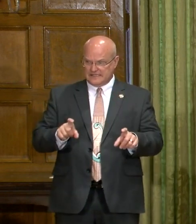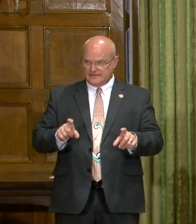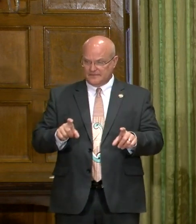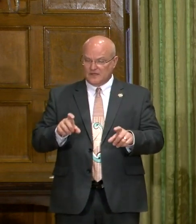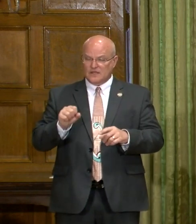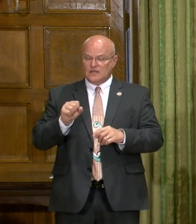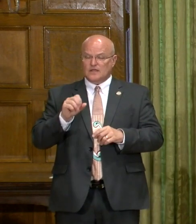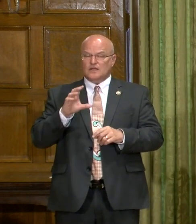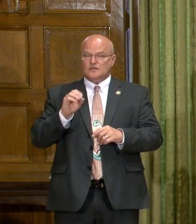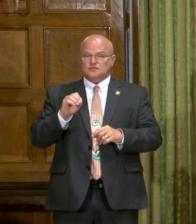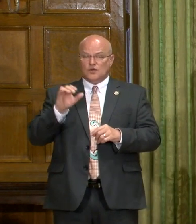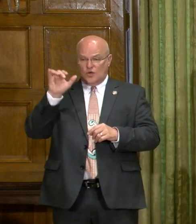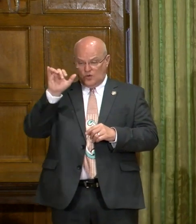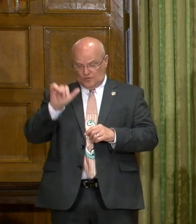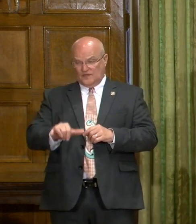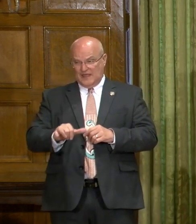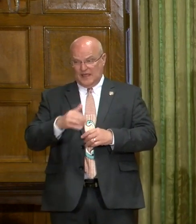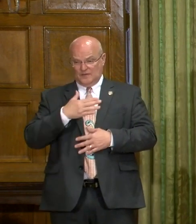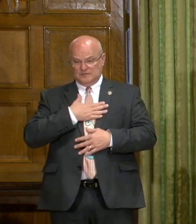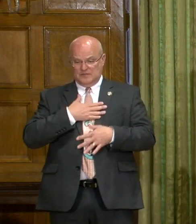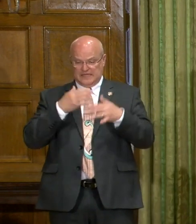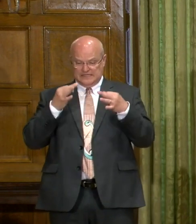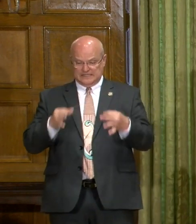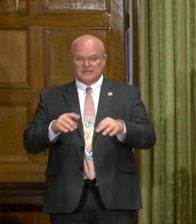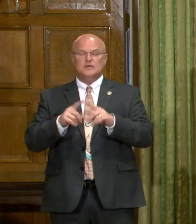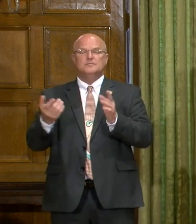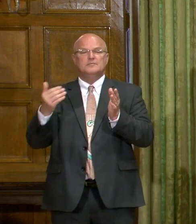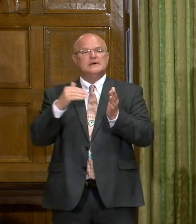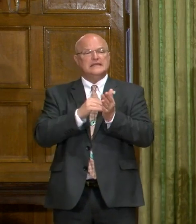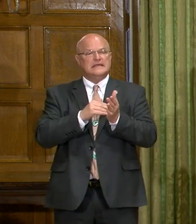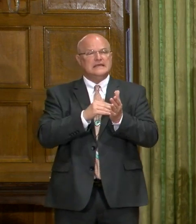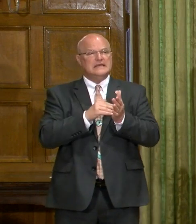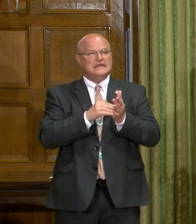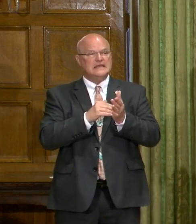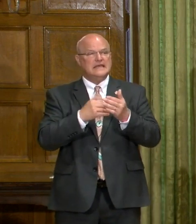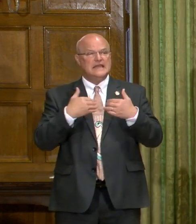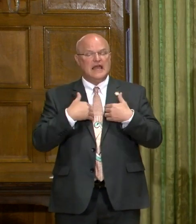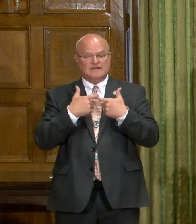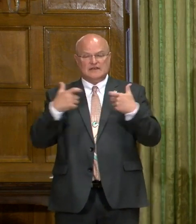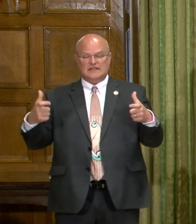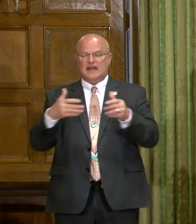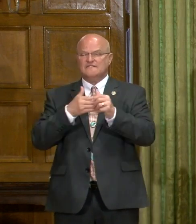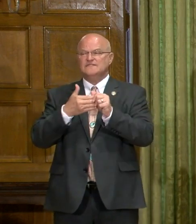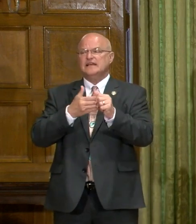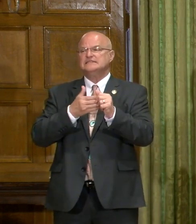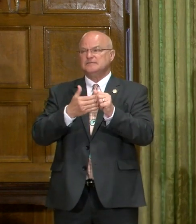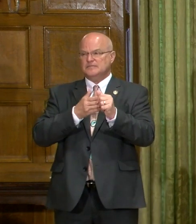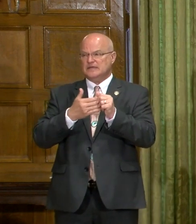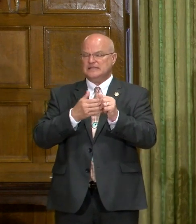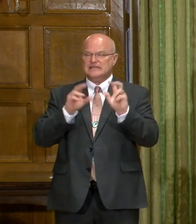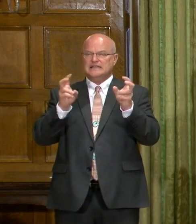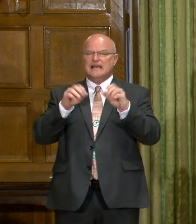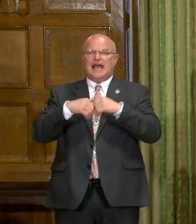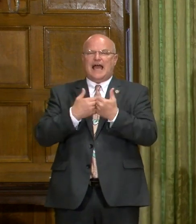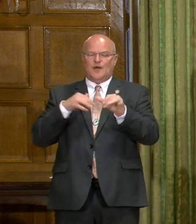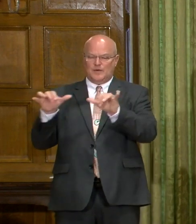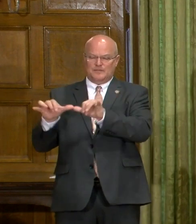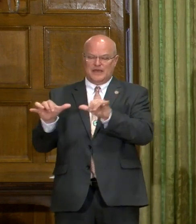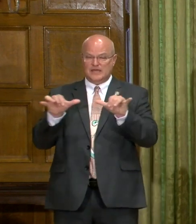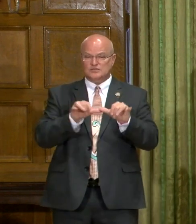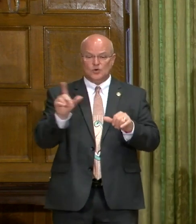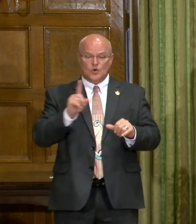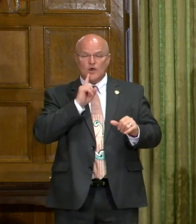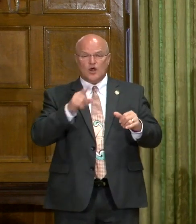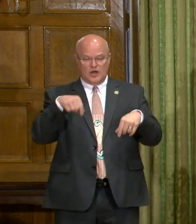And so that was my judgment. But again, there's a great deal of flexibility as to how we measure